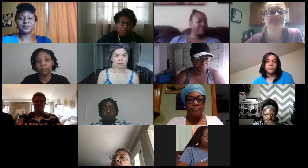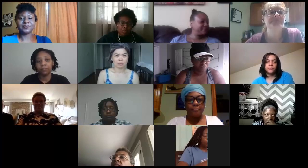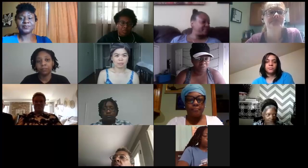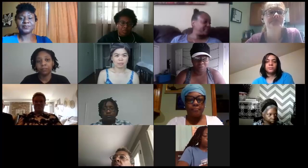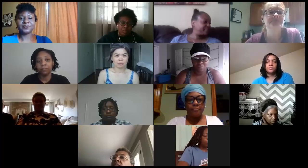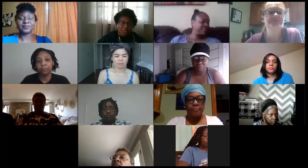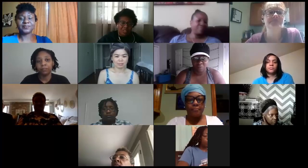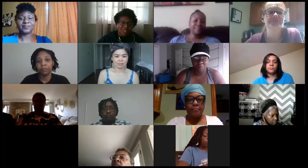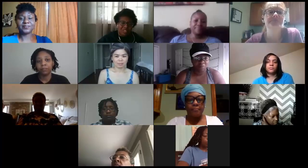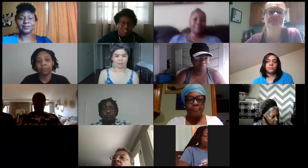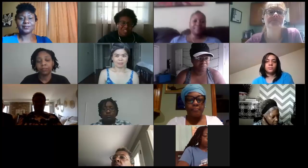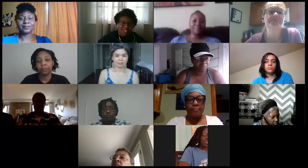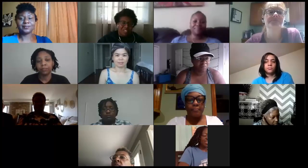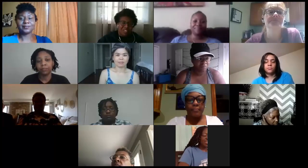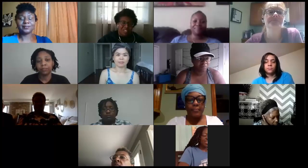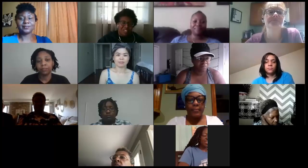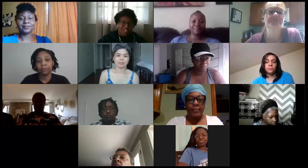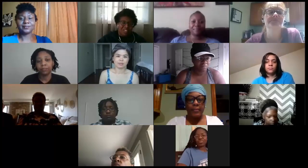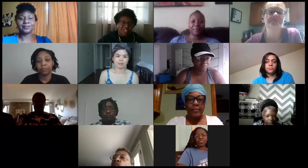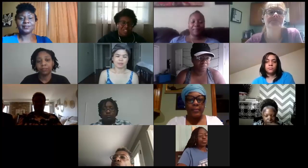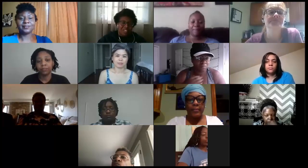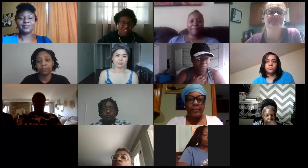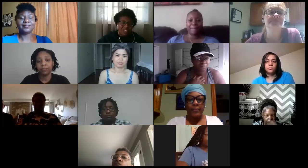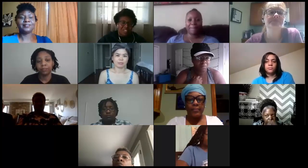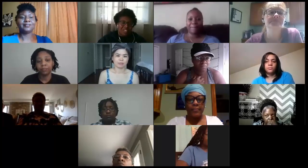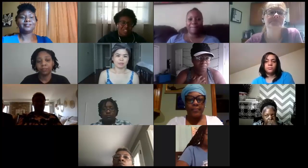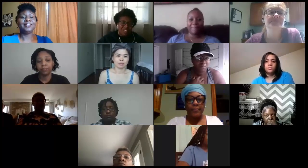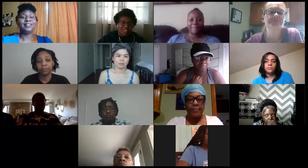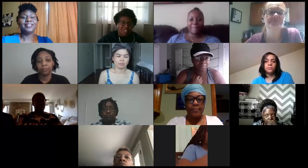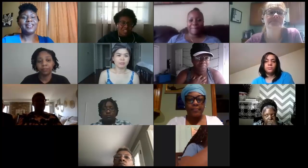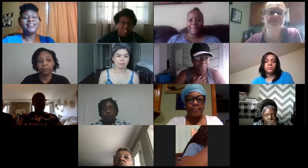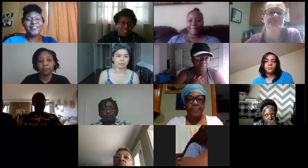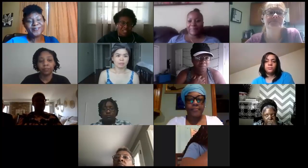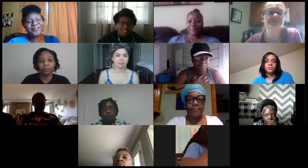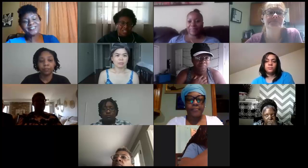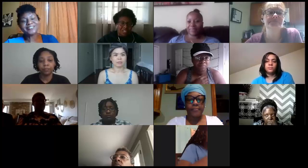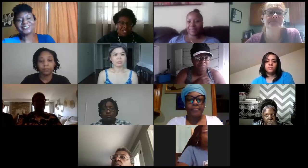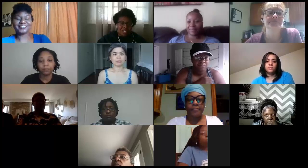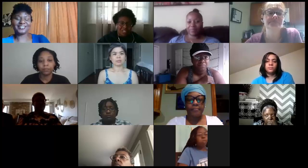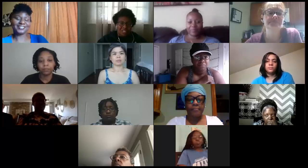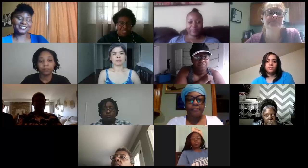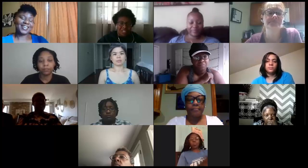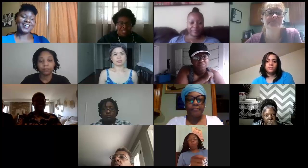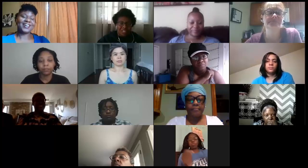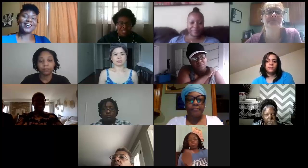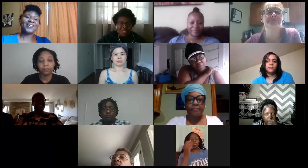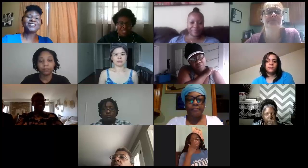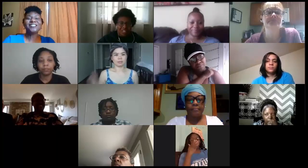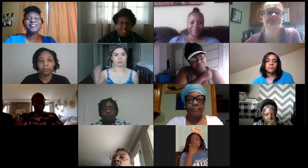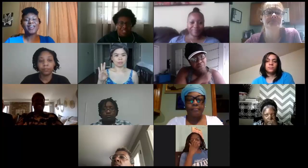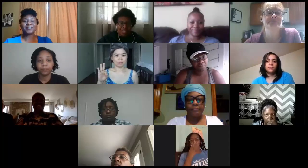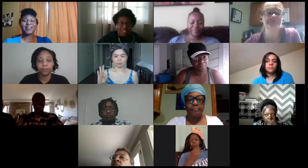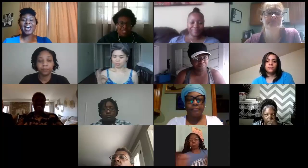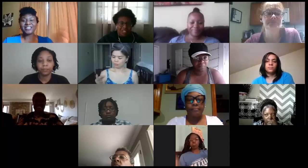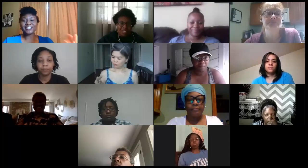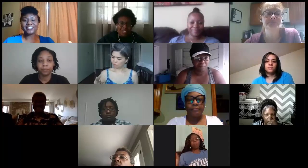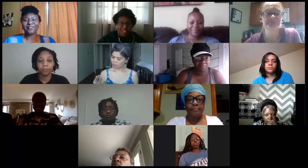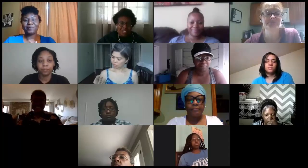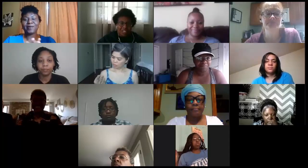seeing everybody else click speaker view and you'll see her thank you all right she's right so I need to see everybody